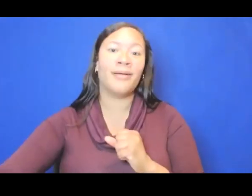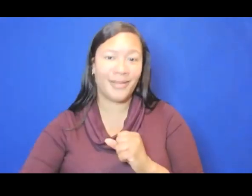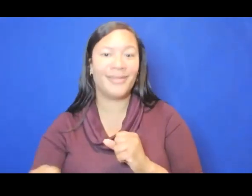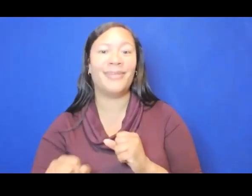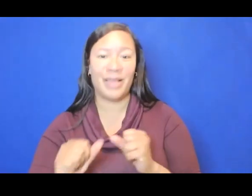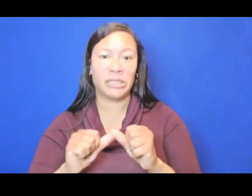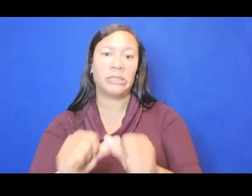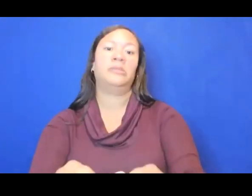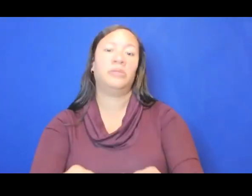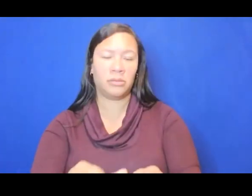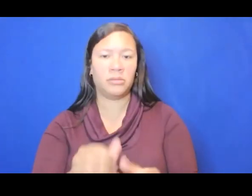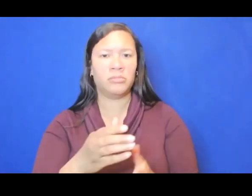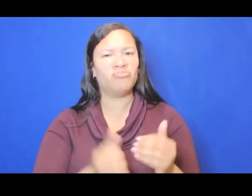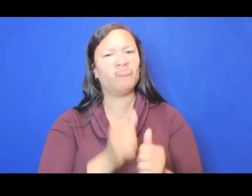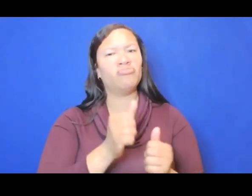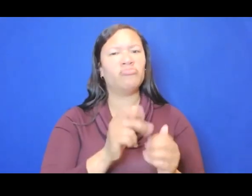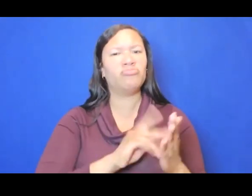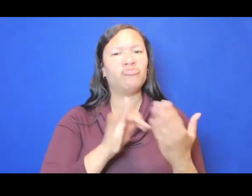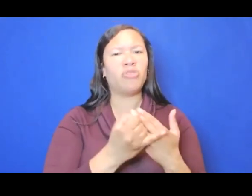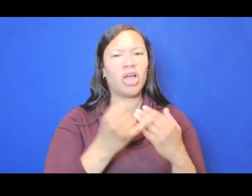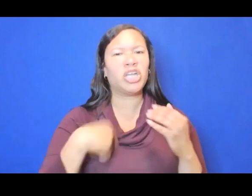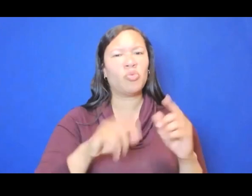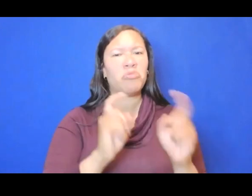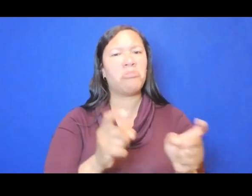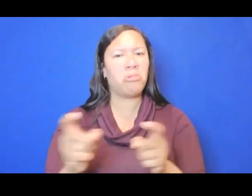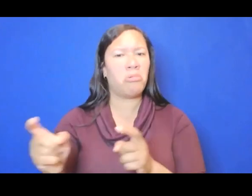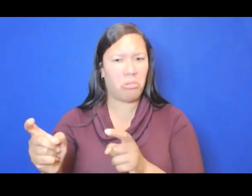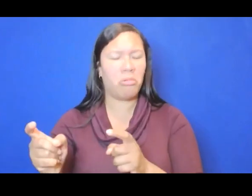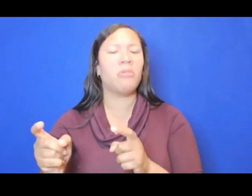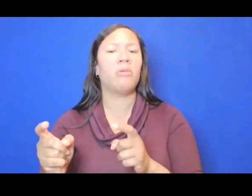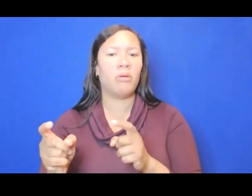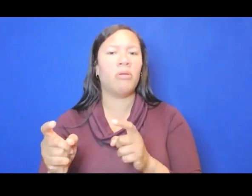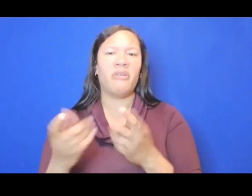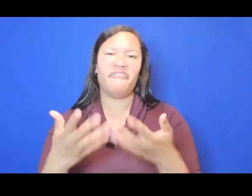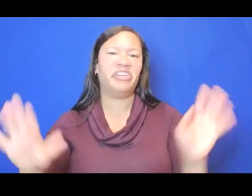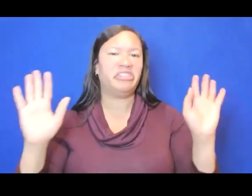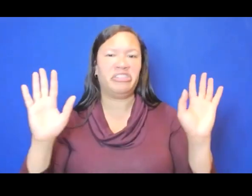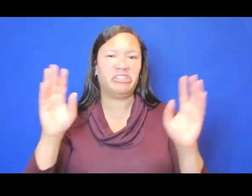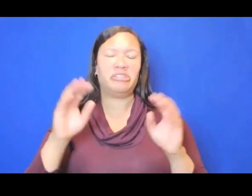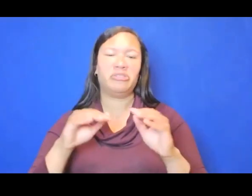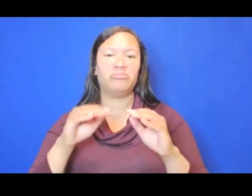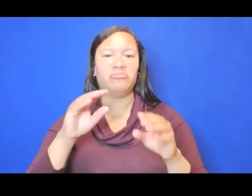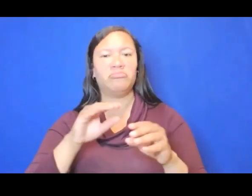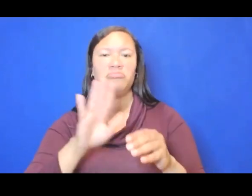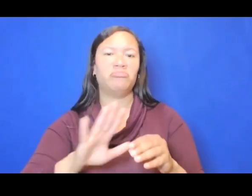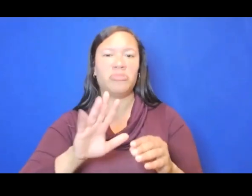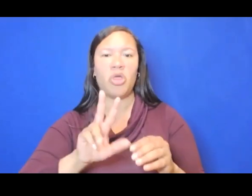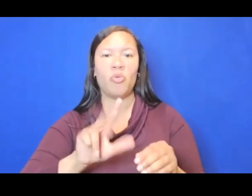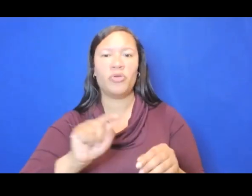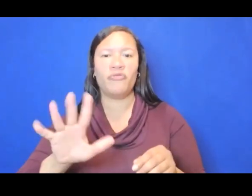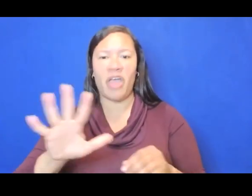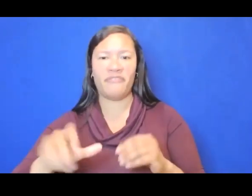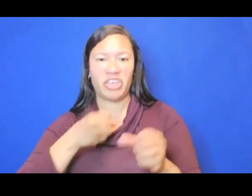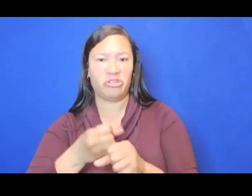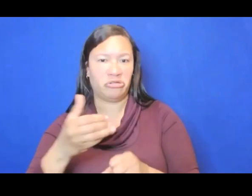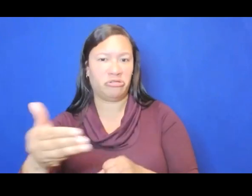Most of the projects who received our word or award, excuse me, are completed within three to five years, but not all of them.